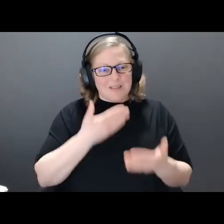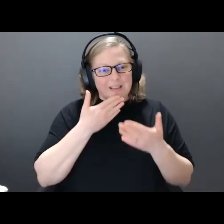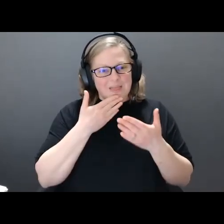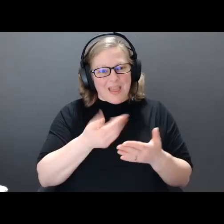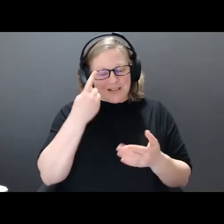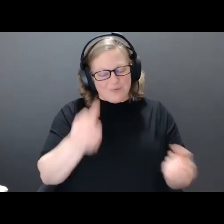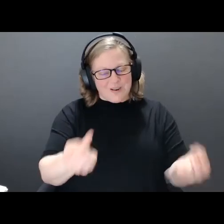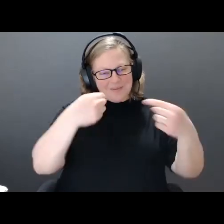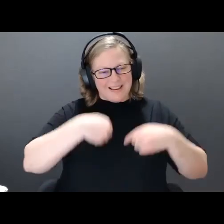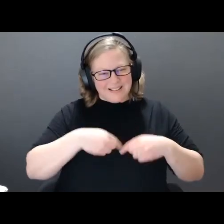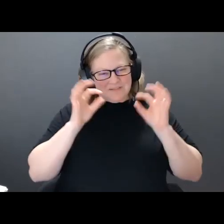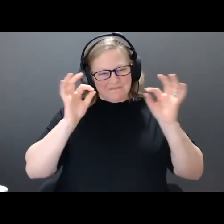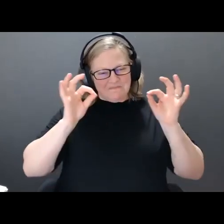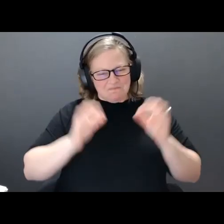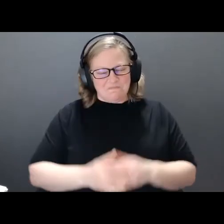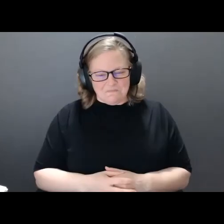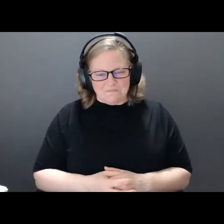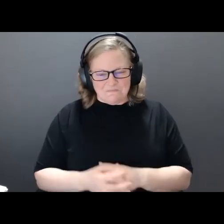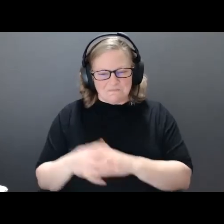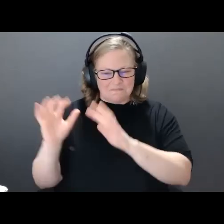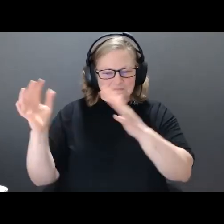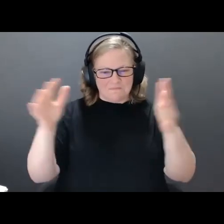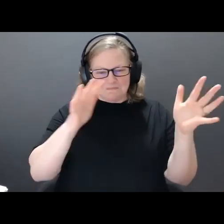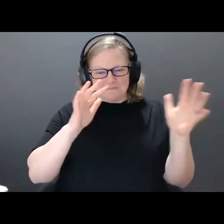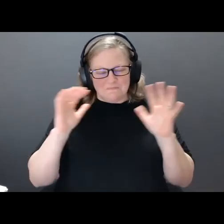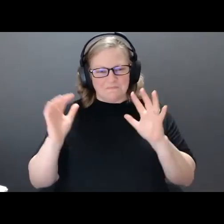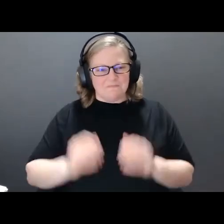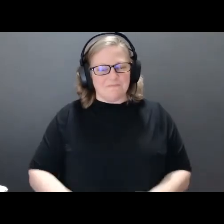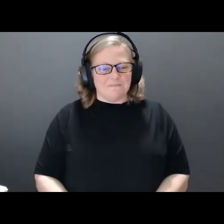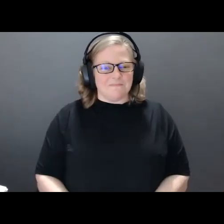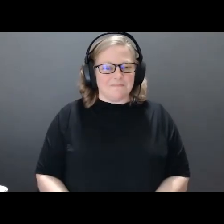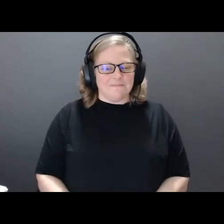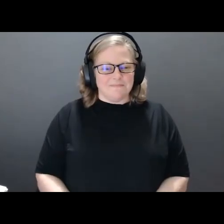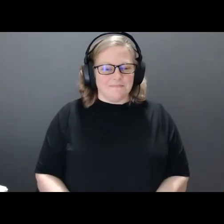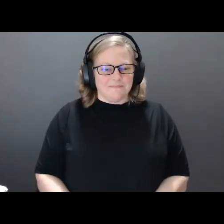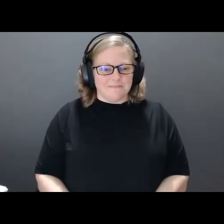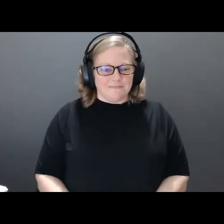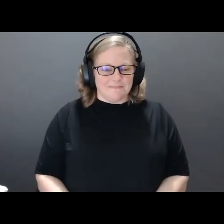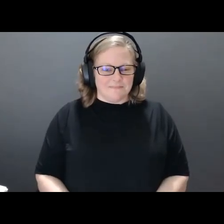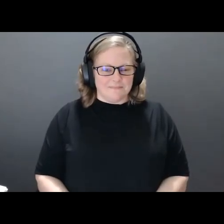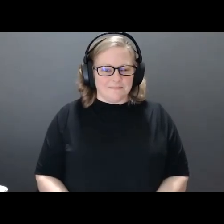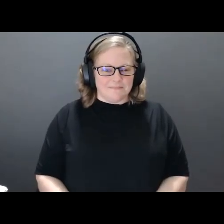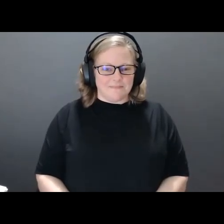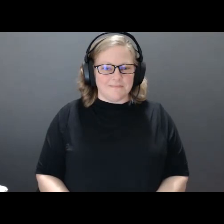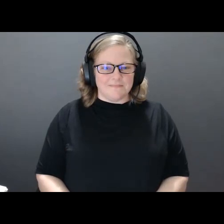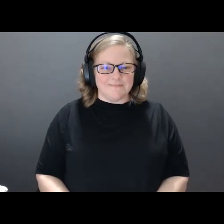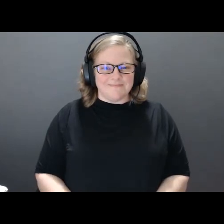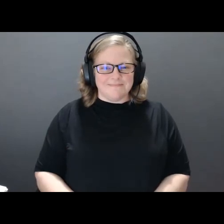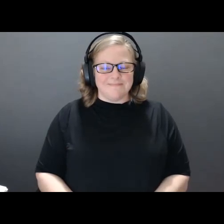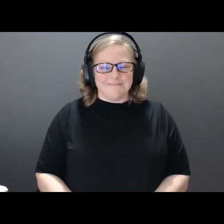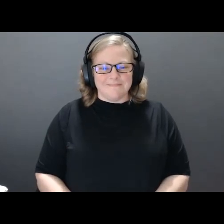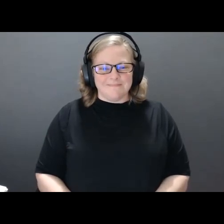-ful